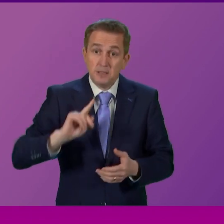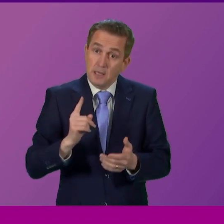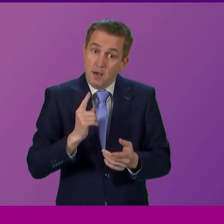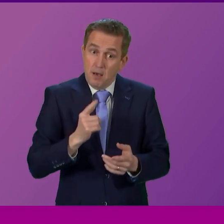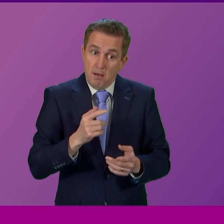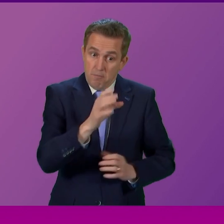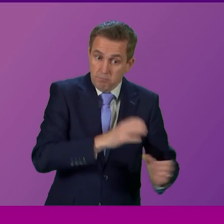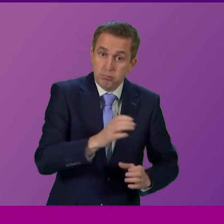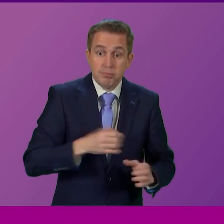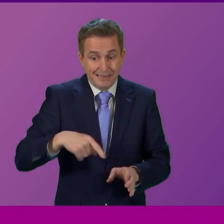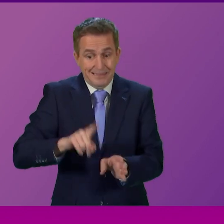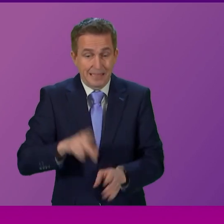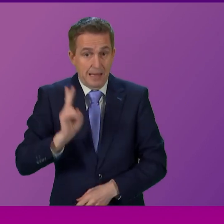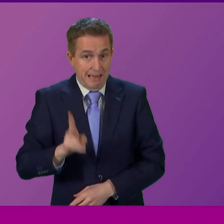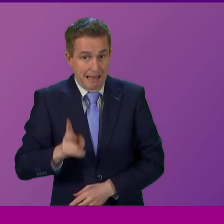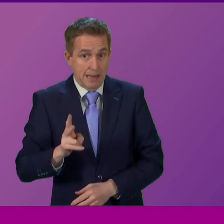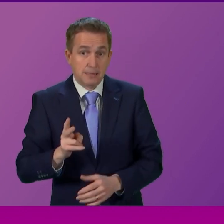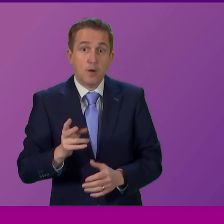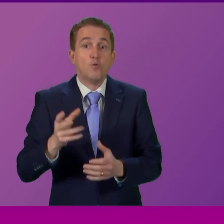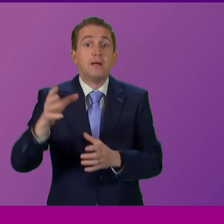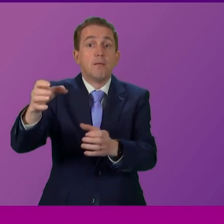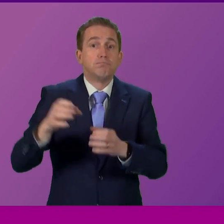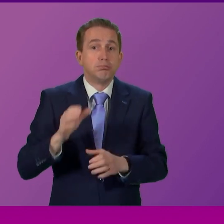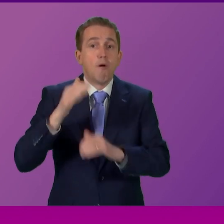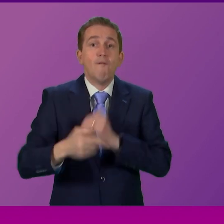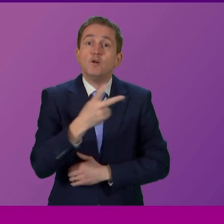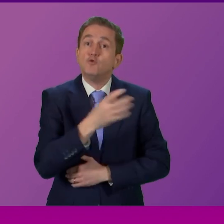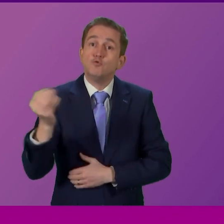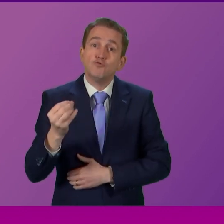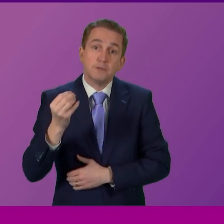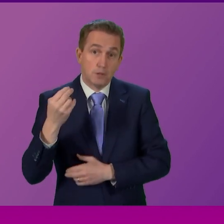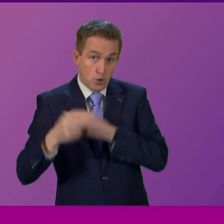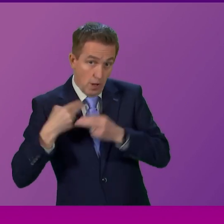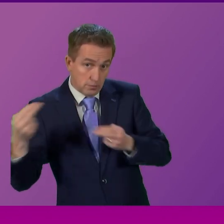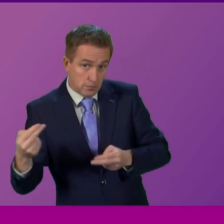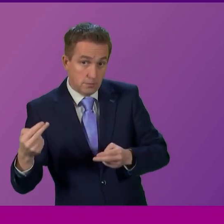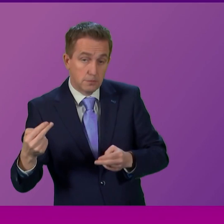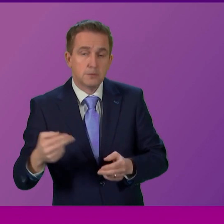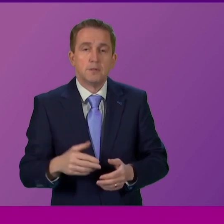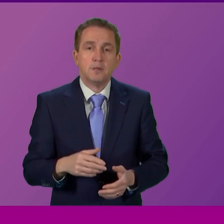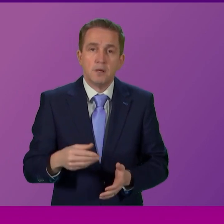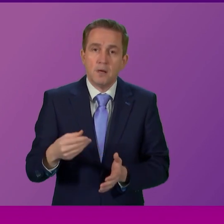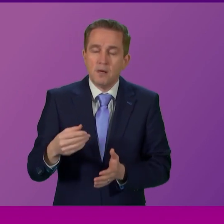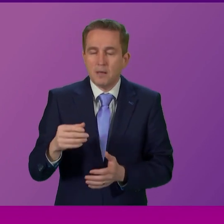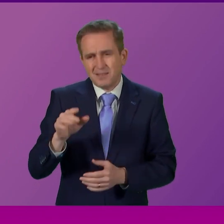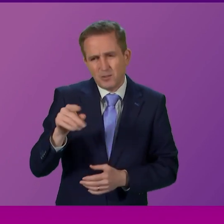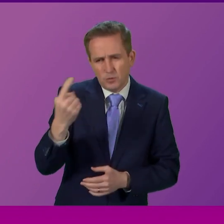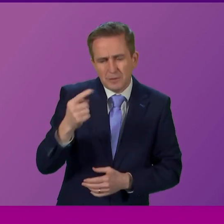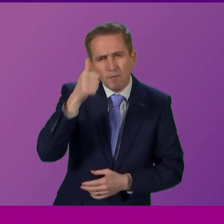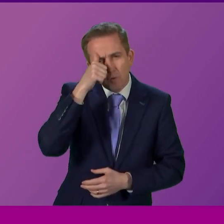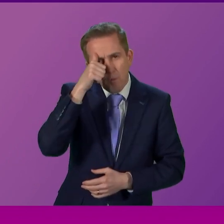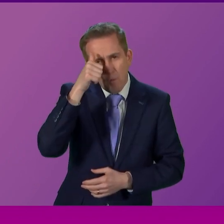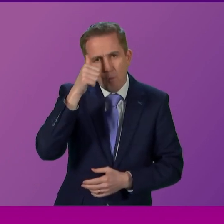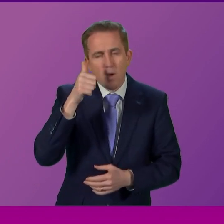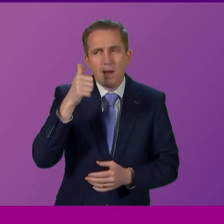with this winter and we exceeded our target of 200 nurses and we've given further funding as the member probably knows that I